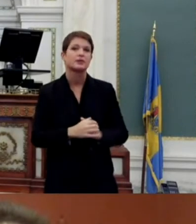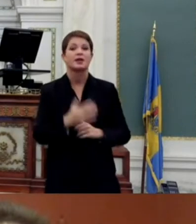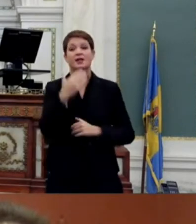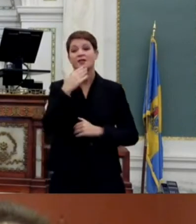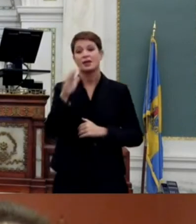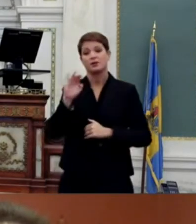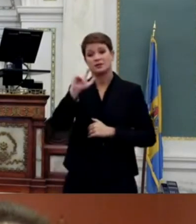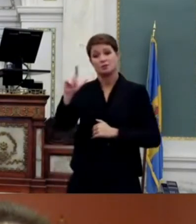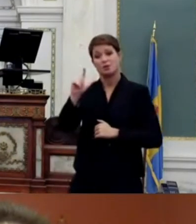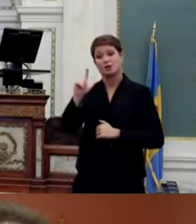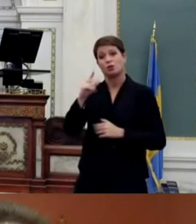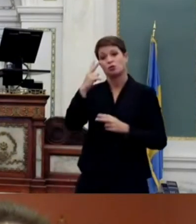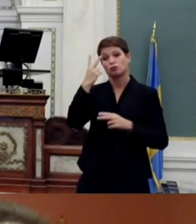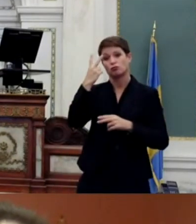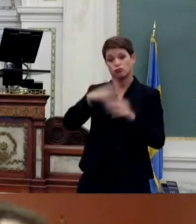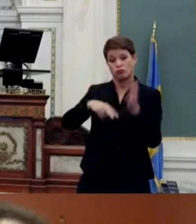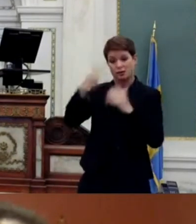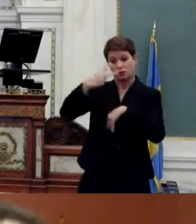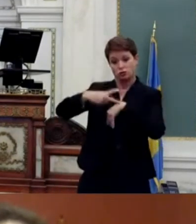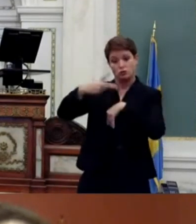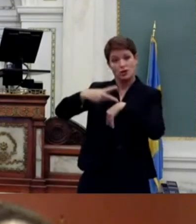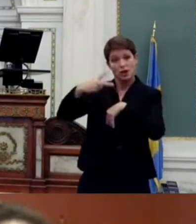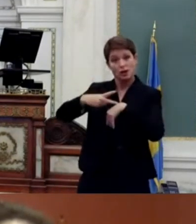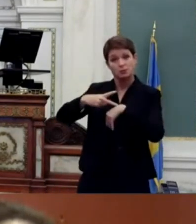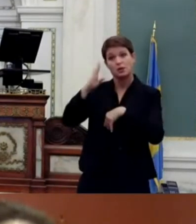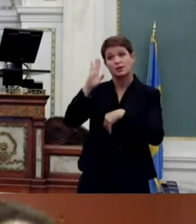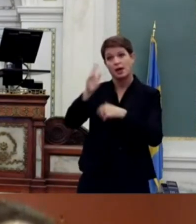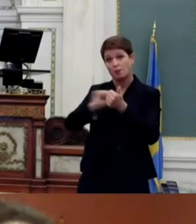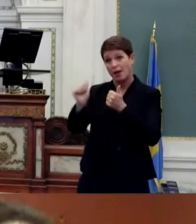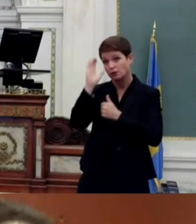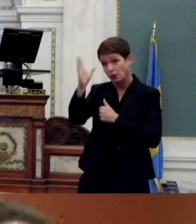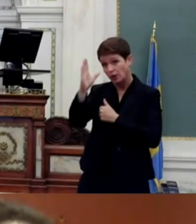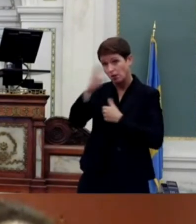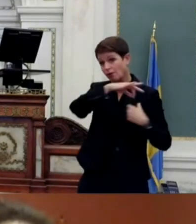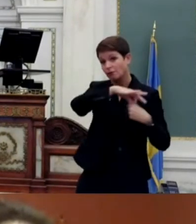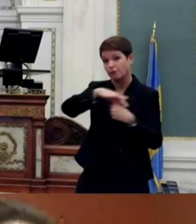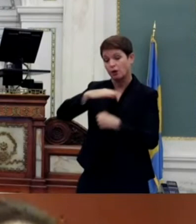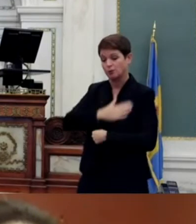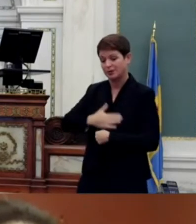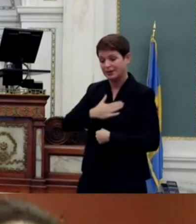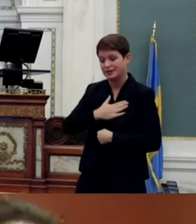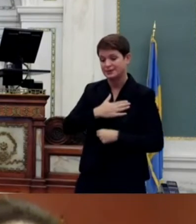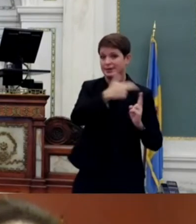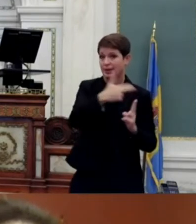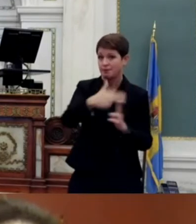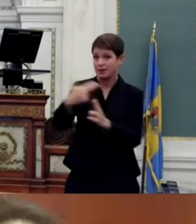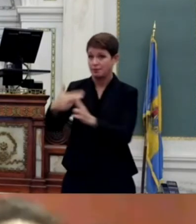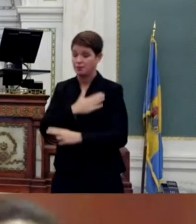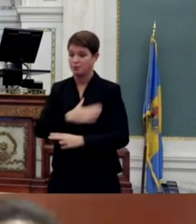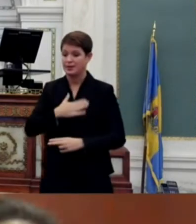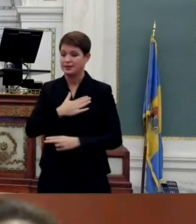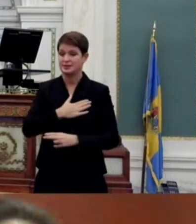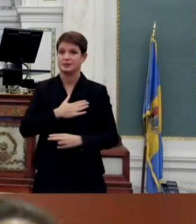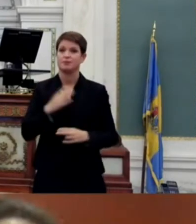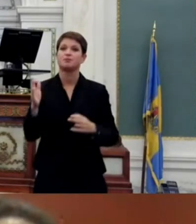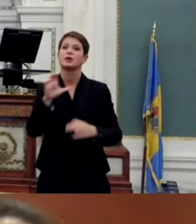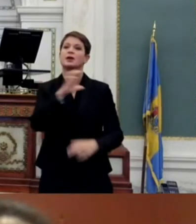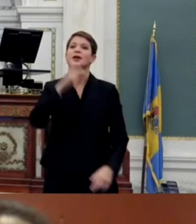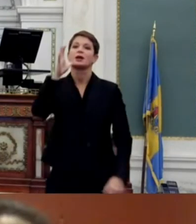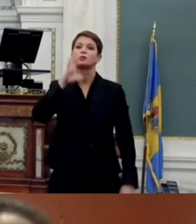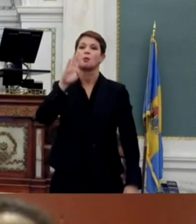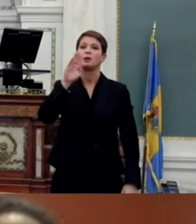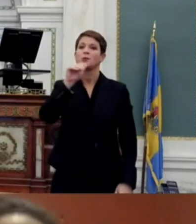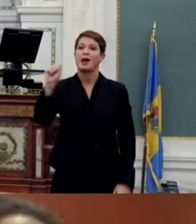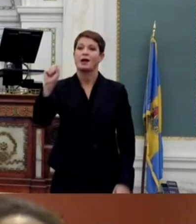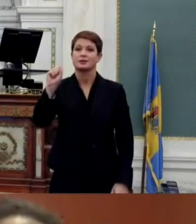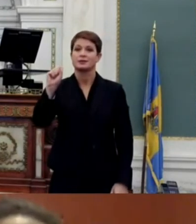read on two different days the question now is shall the bill pass finally mr decker please call the roll councilwoman bass